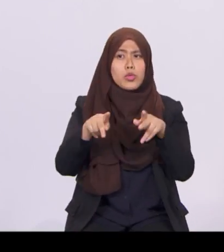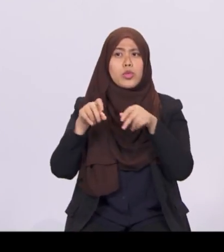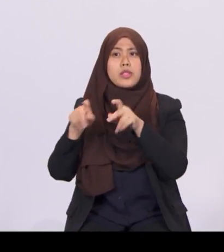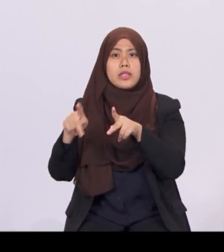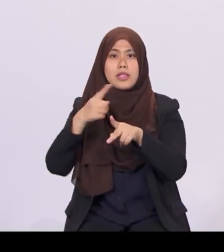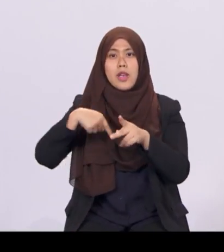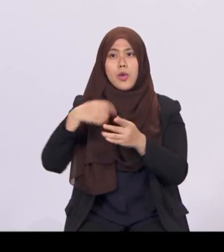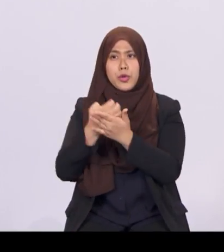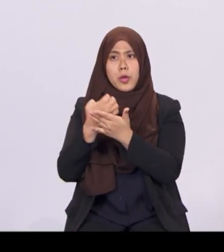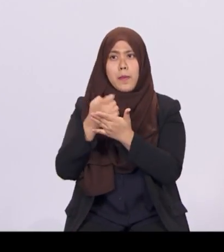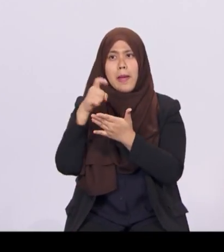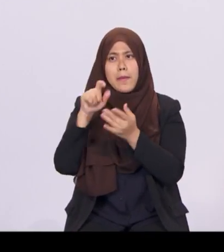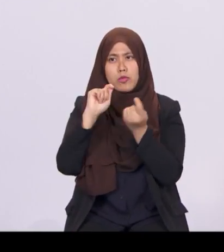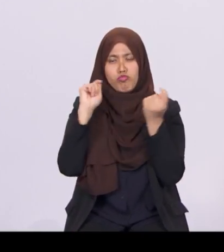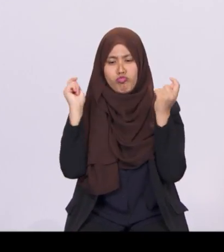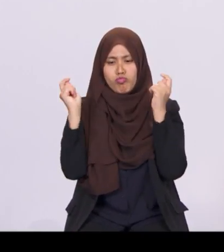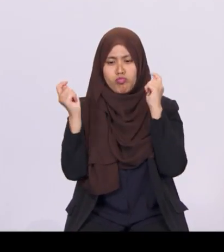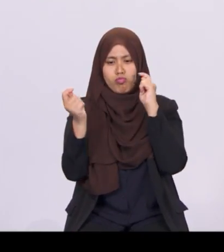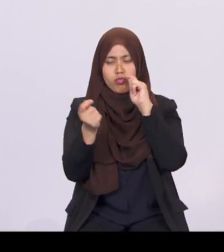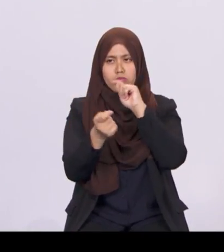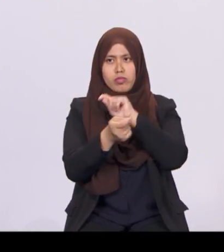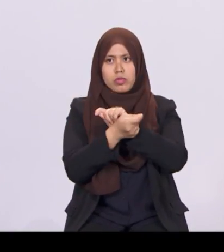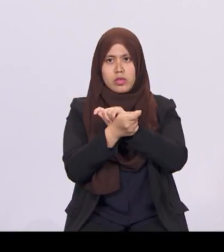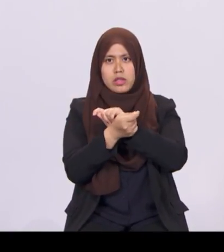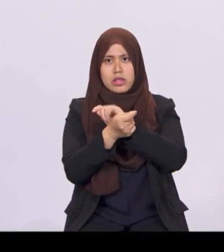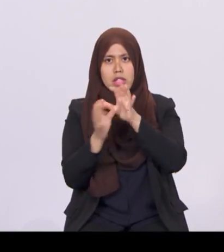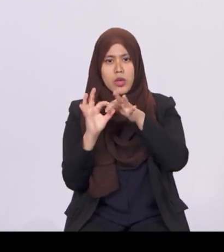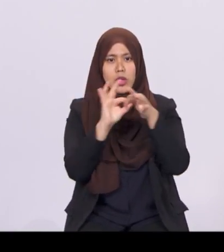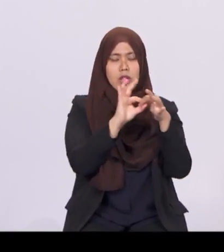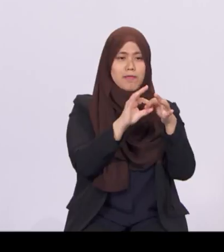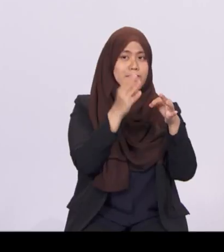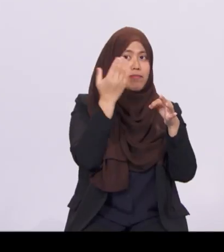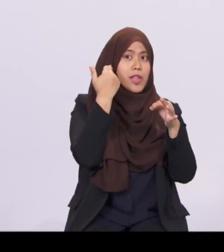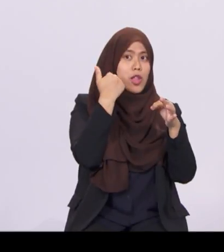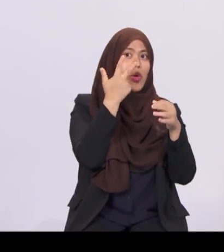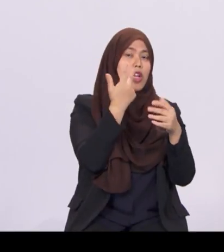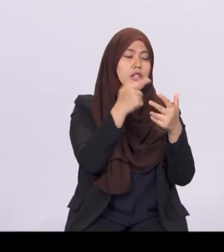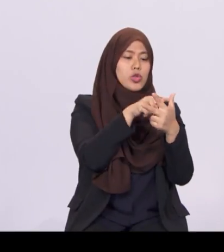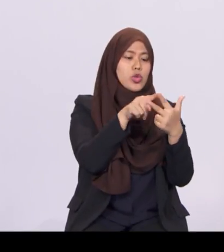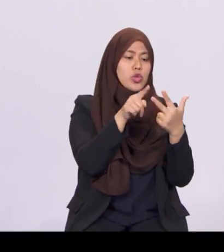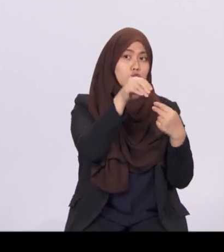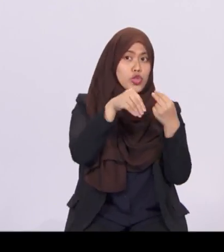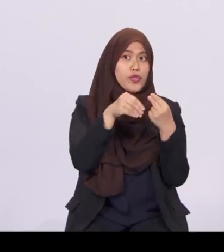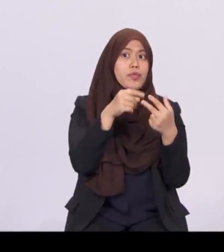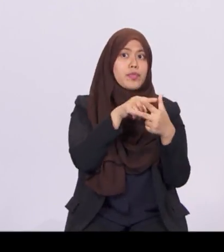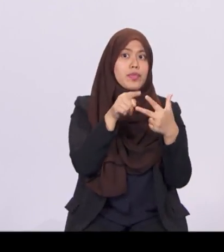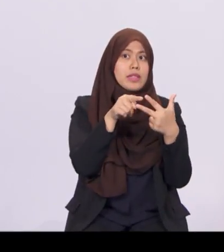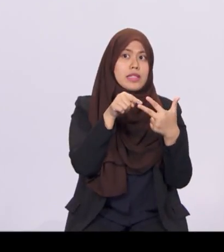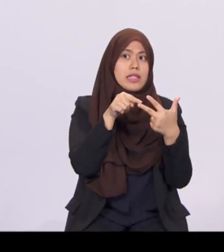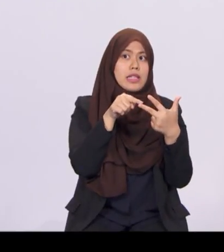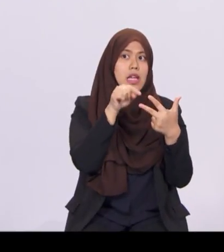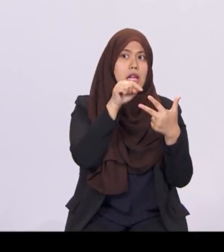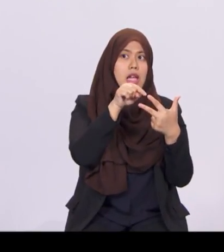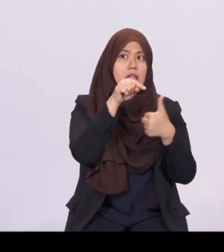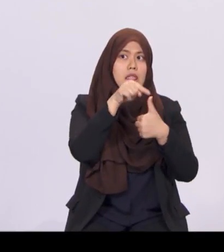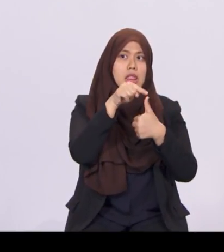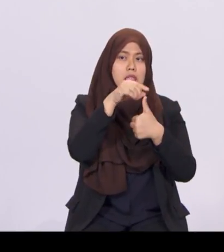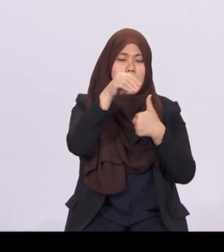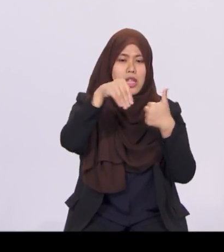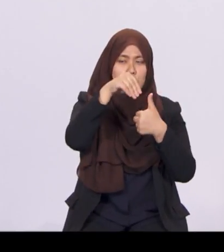economy must transform in response to the three major shifts I mentioned earlier. The shift in global economy leads to Asia,